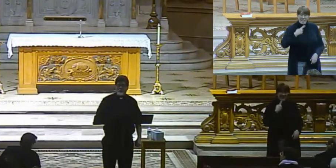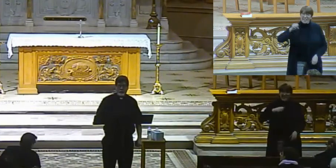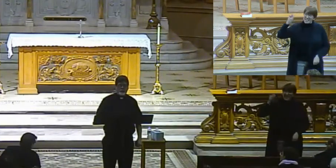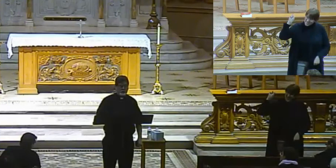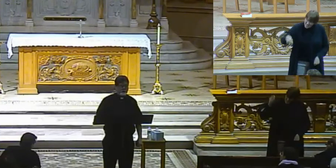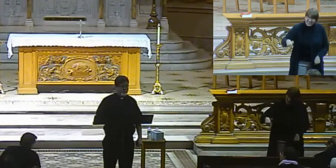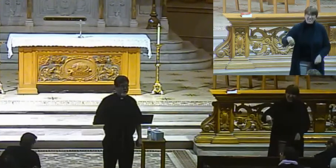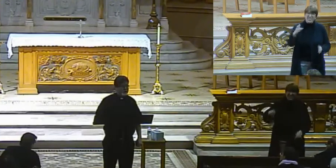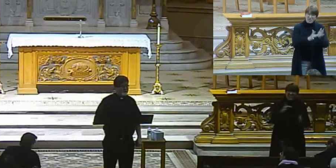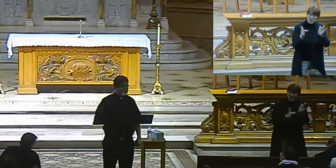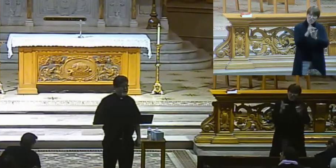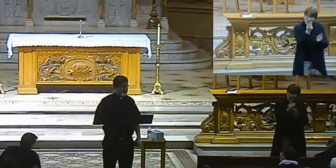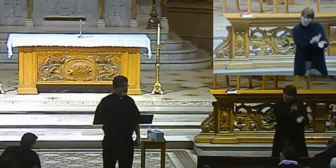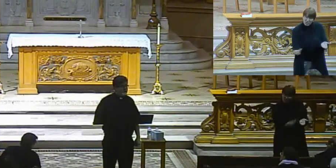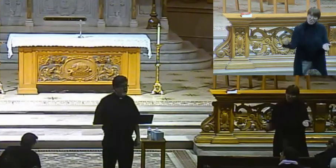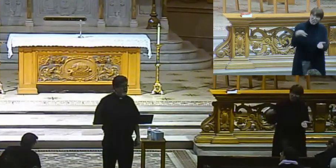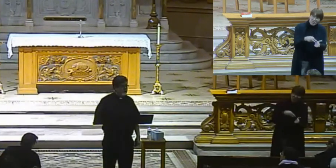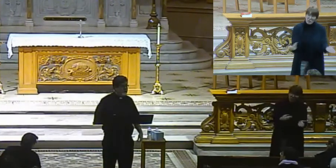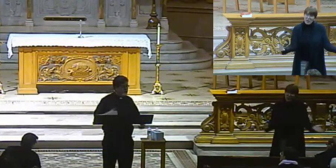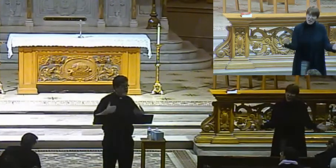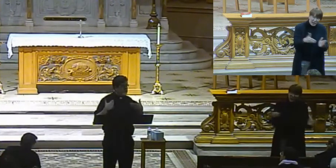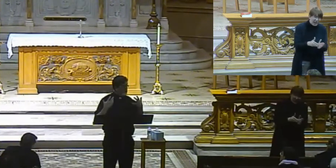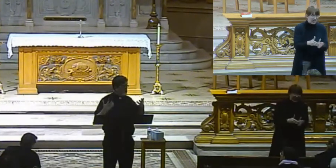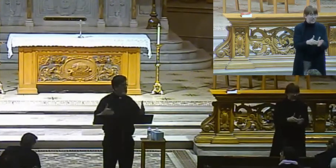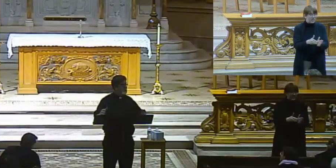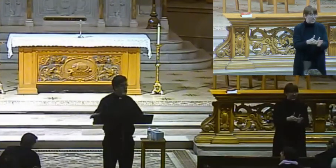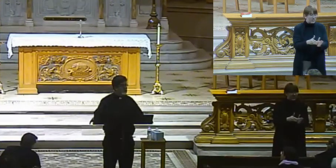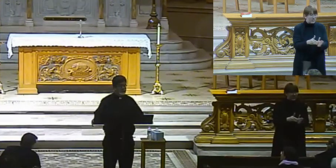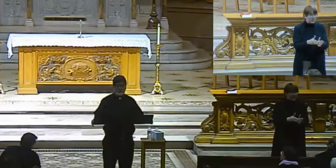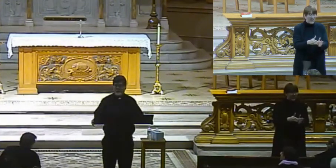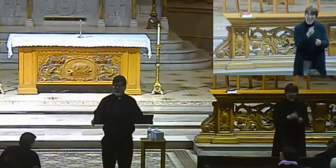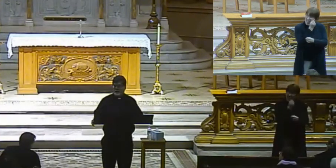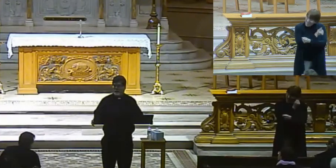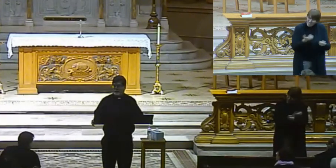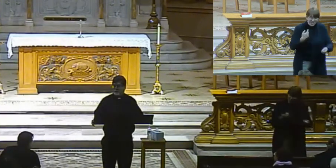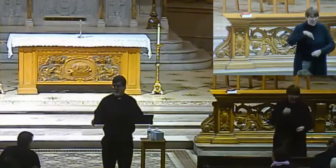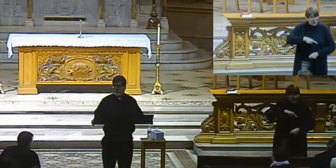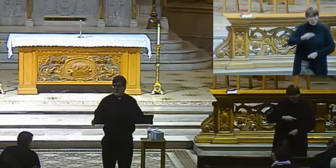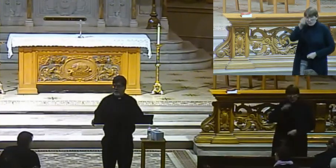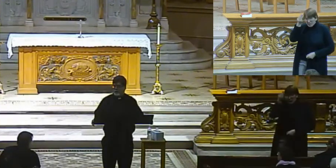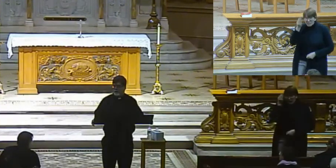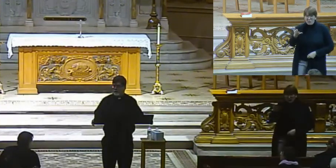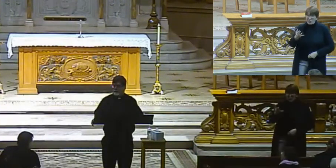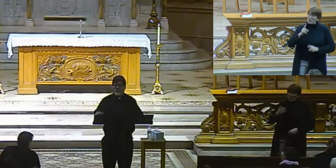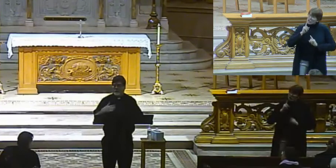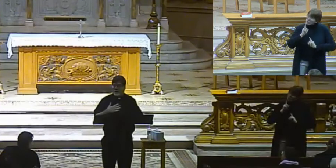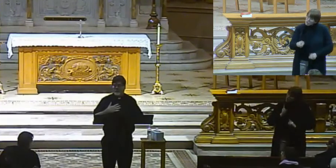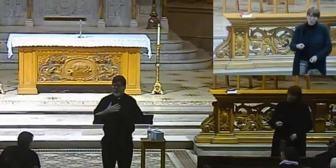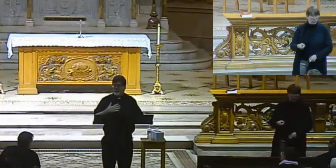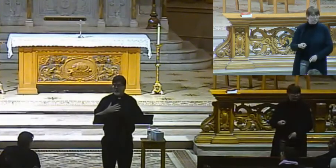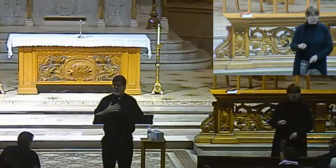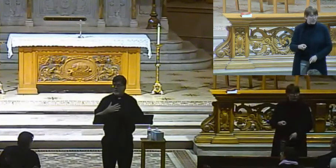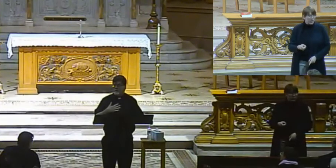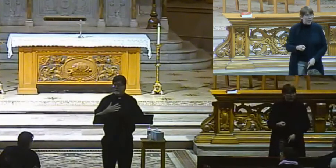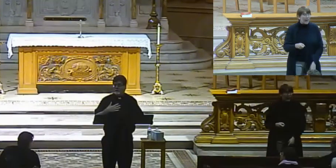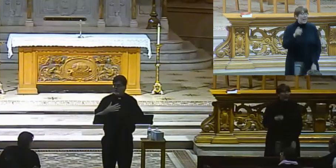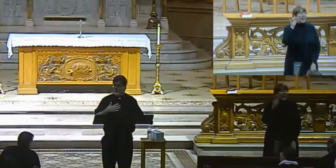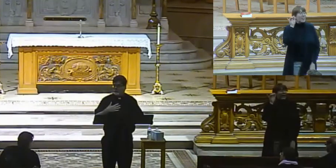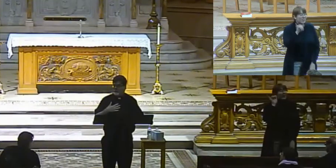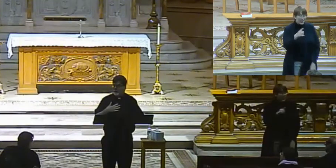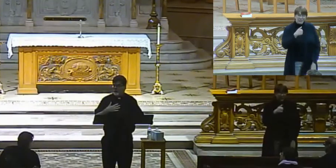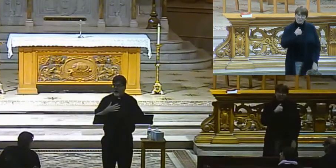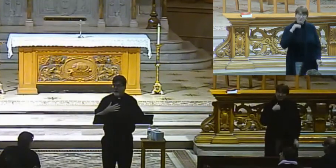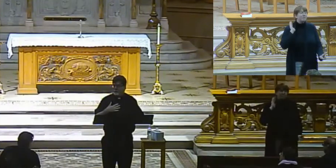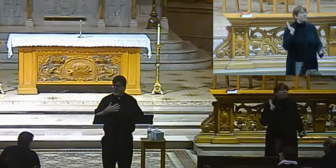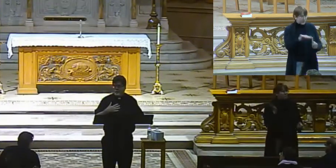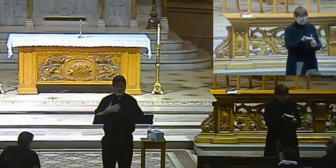he did rise from the dead and that everything that we're telling you is true, all right? To me, that is absolutely convincing.